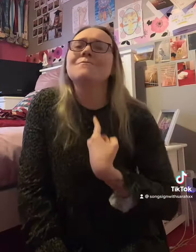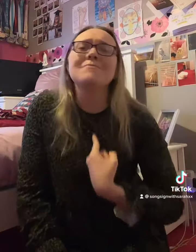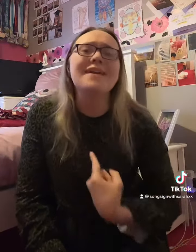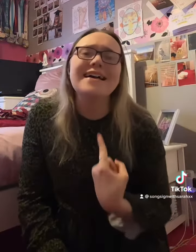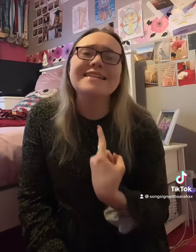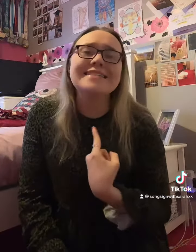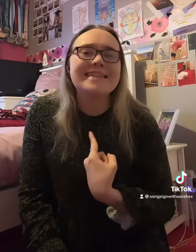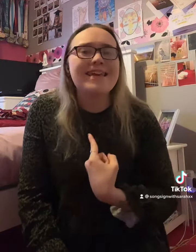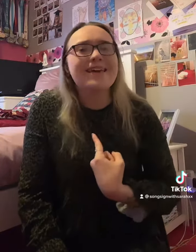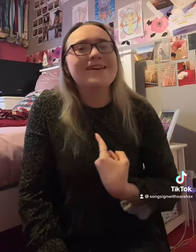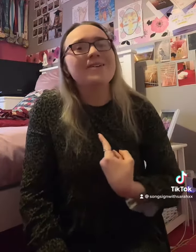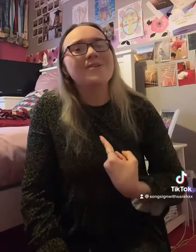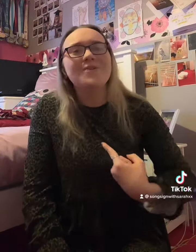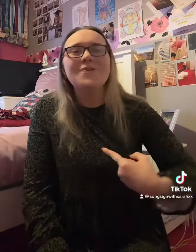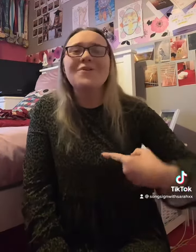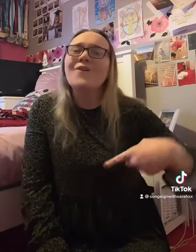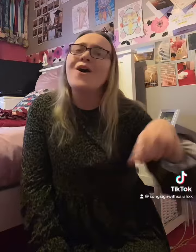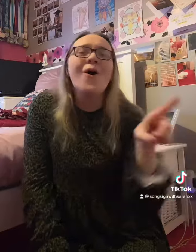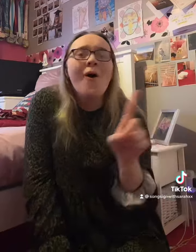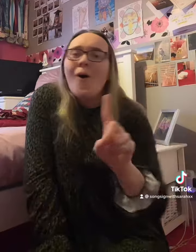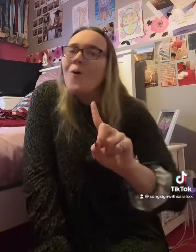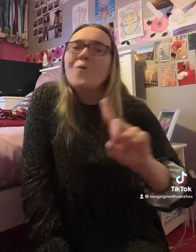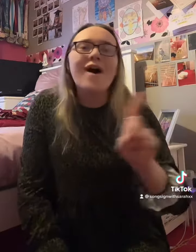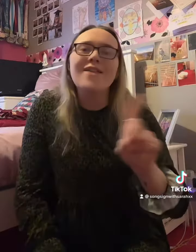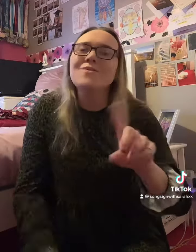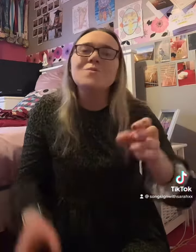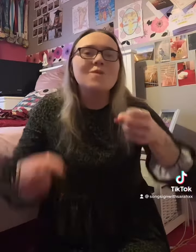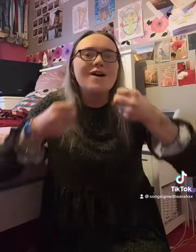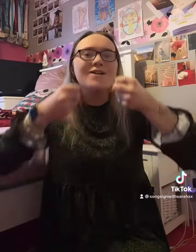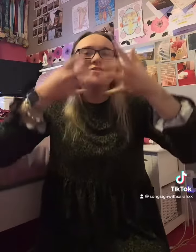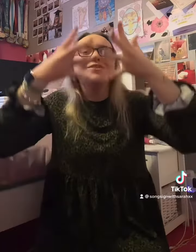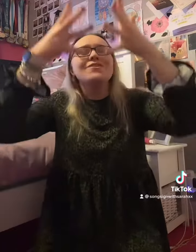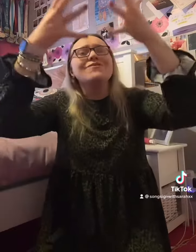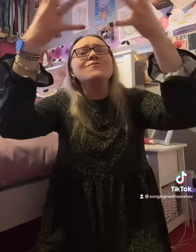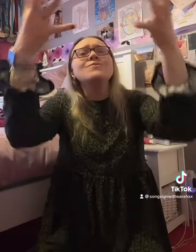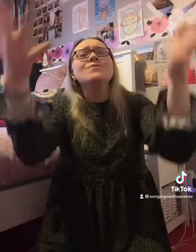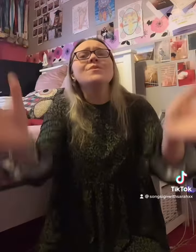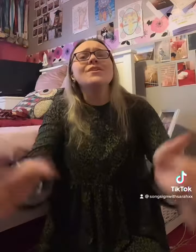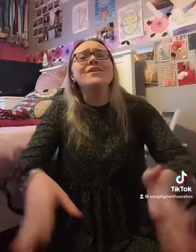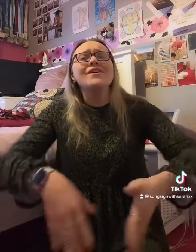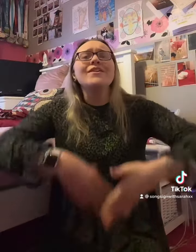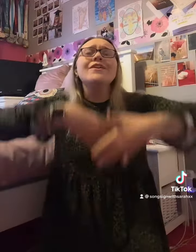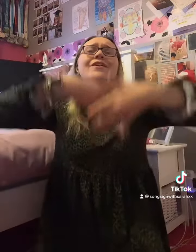myself, what a wonderful world.